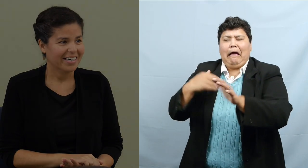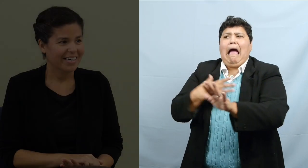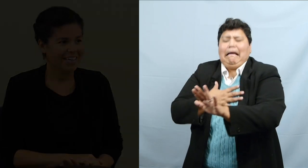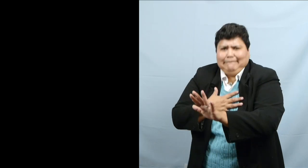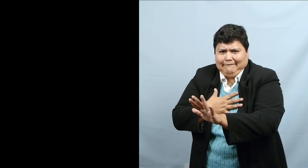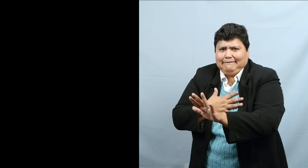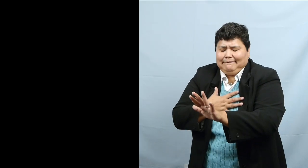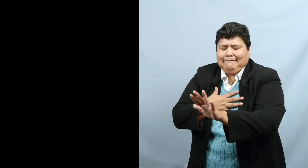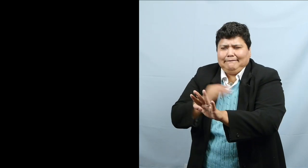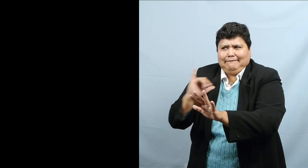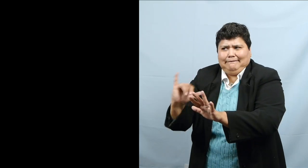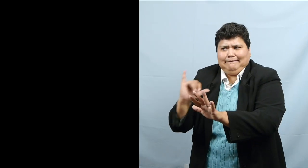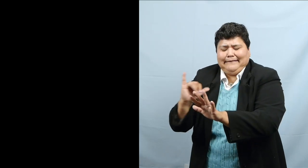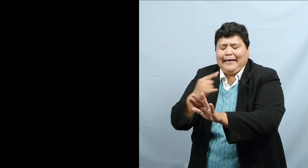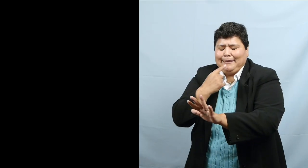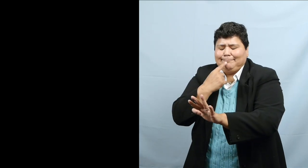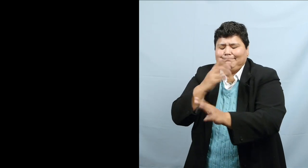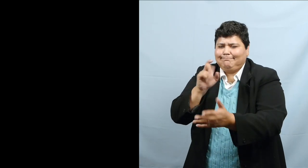Yeah.